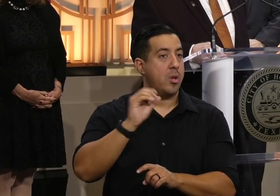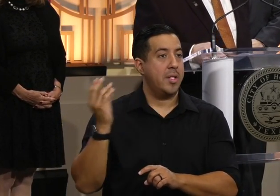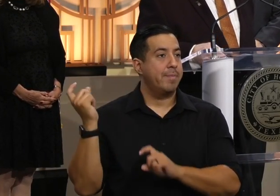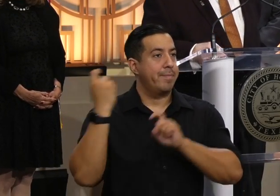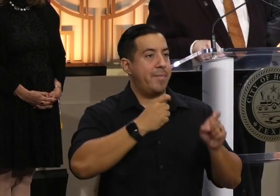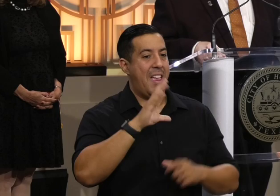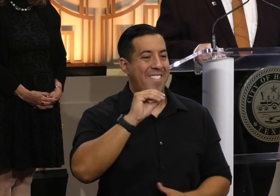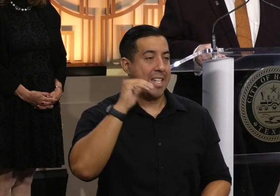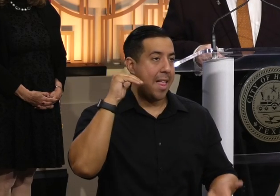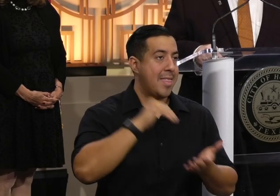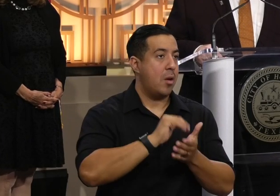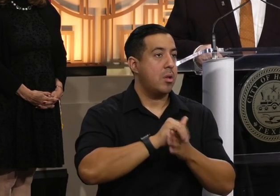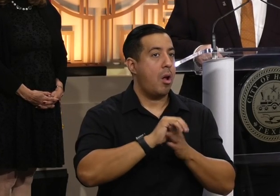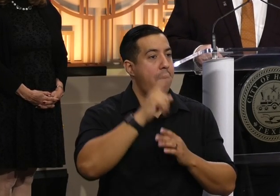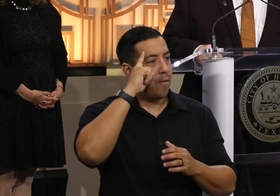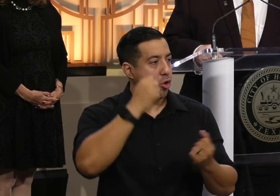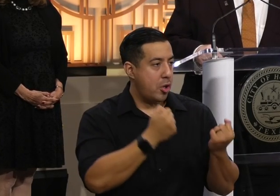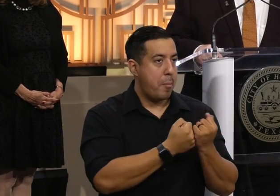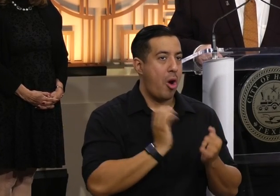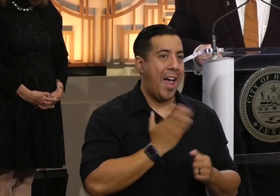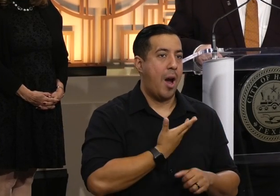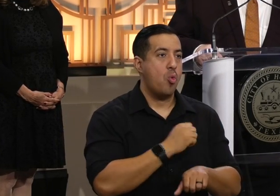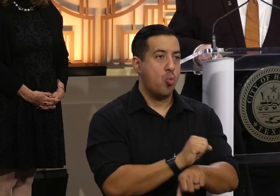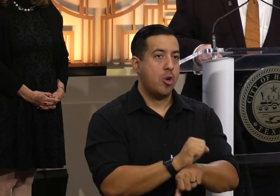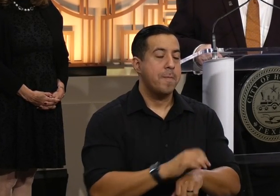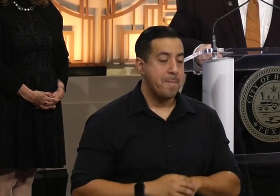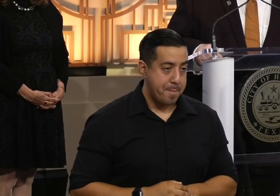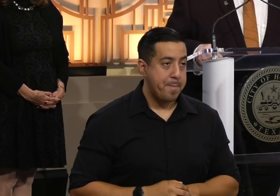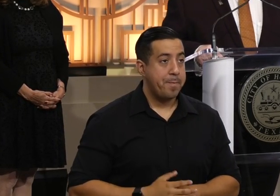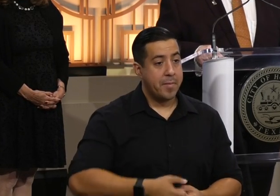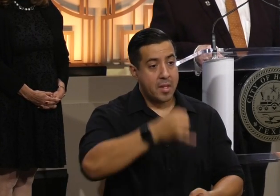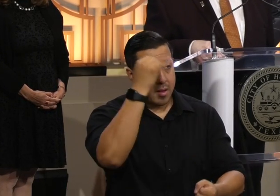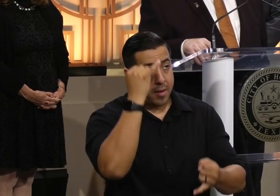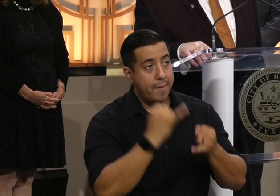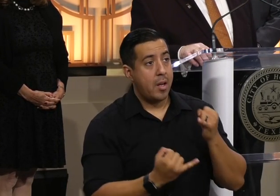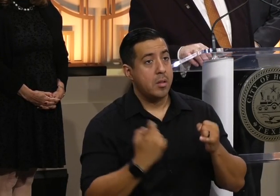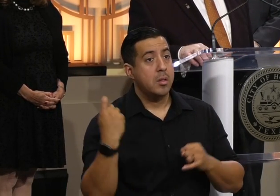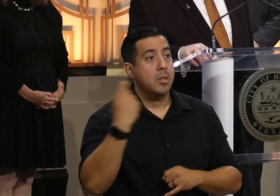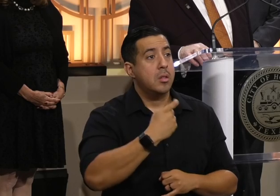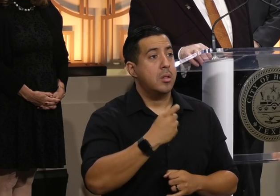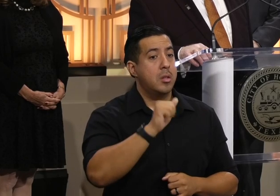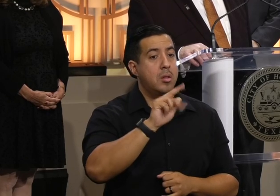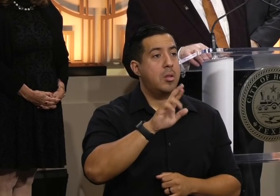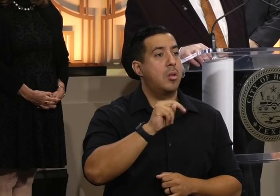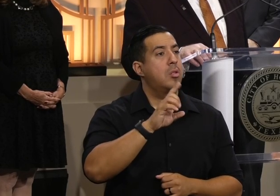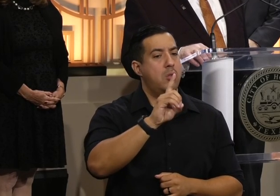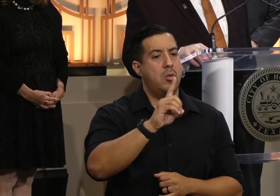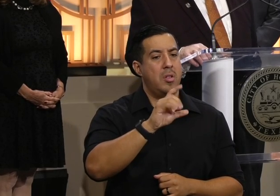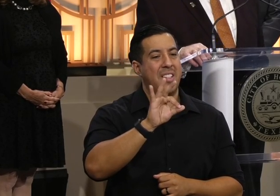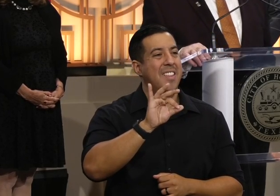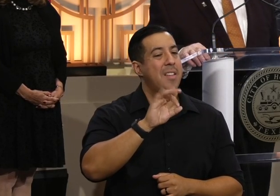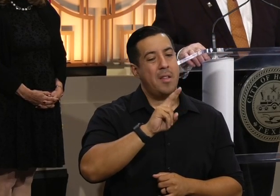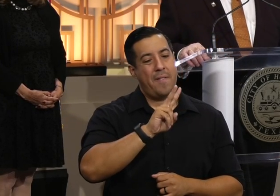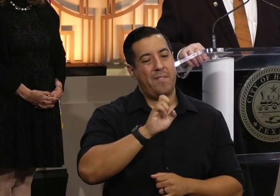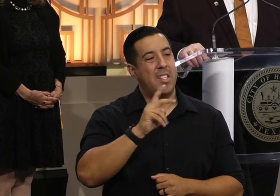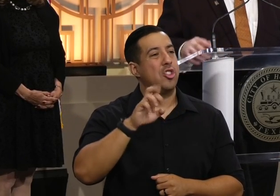effort to support our work. And our final major gift is from the Arnold Ventures for $50